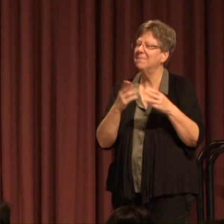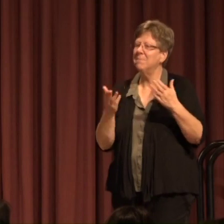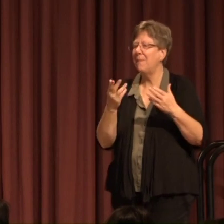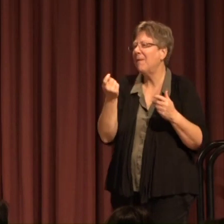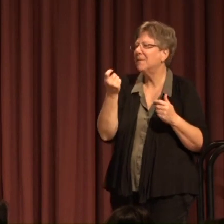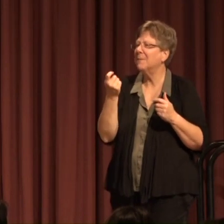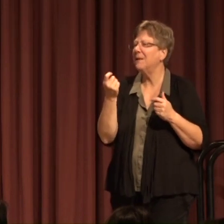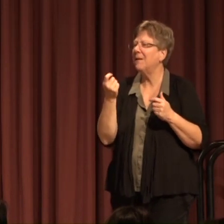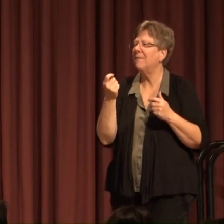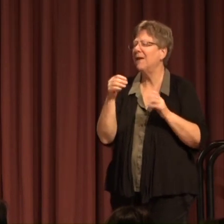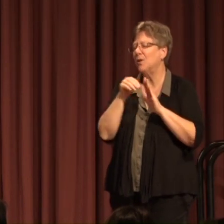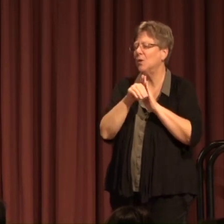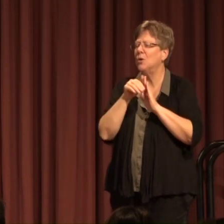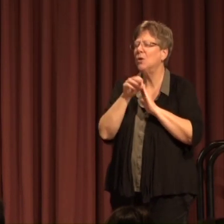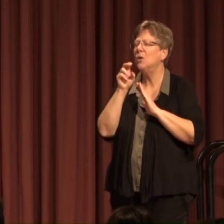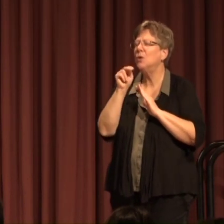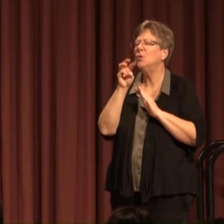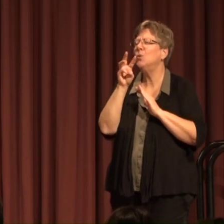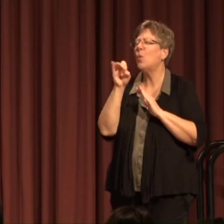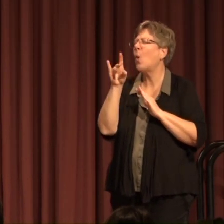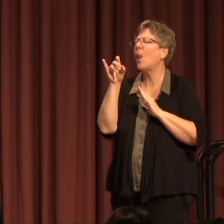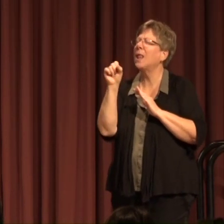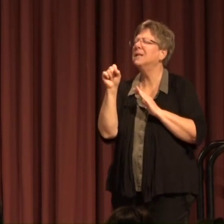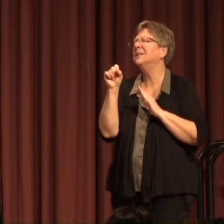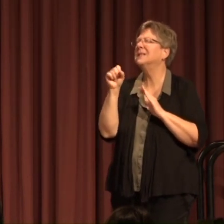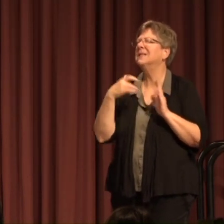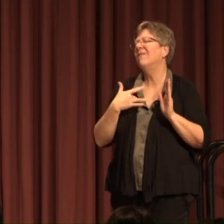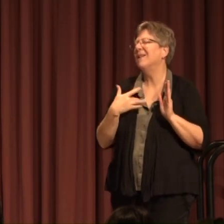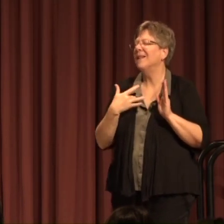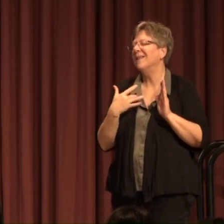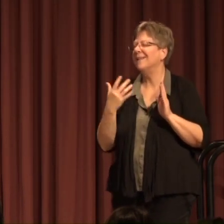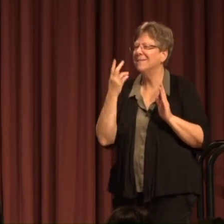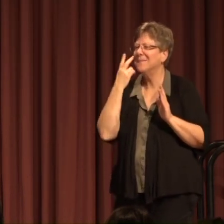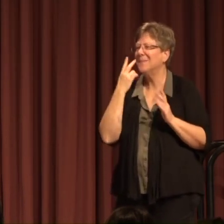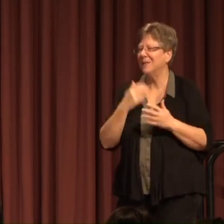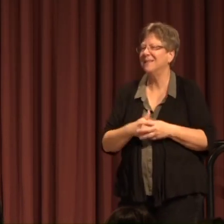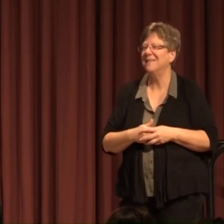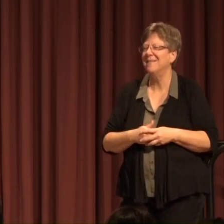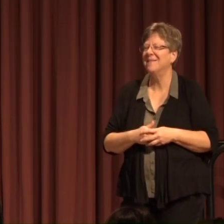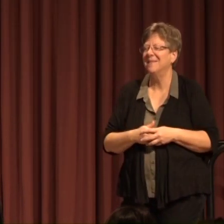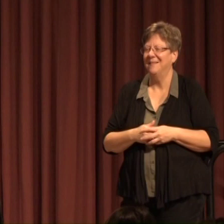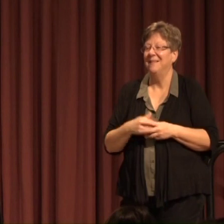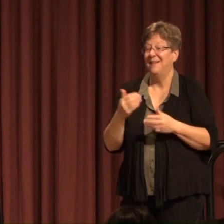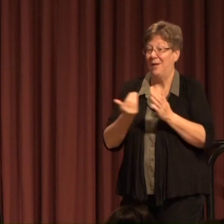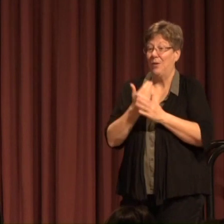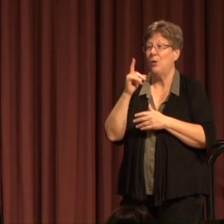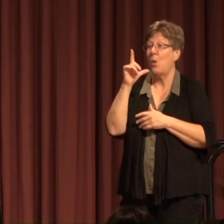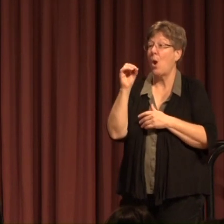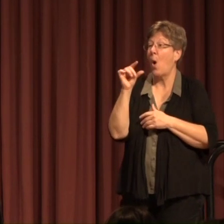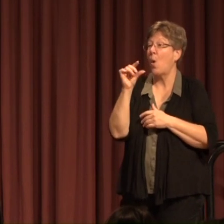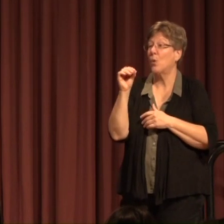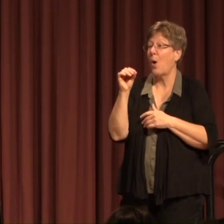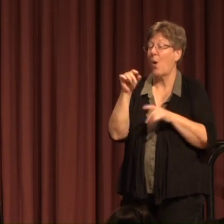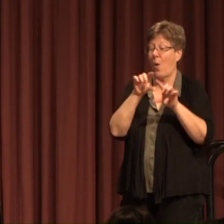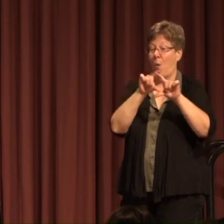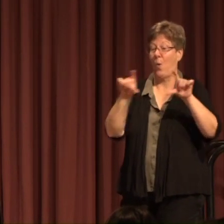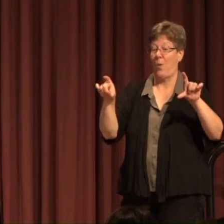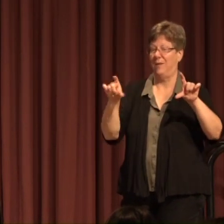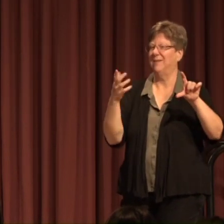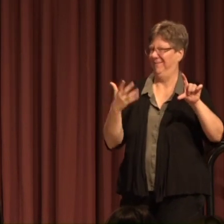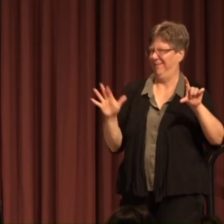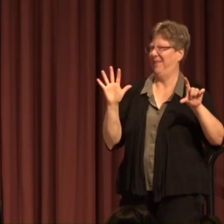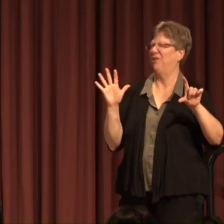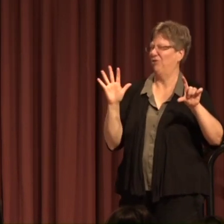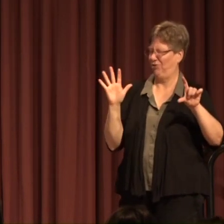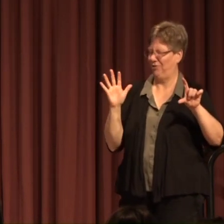a little bit of a New Orleans vibe to it We'll see The new logo for it Is finished